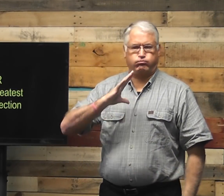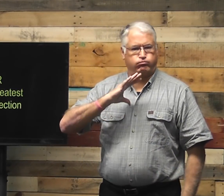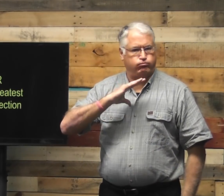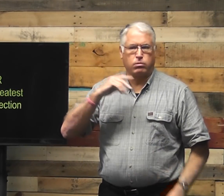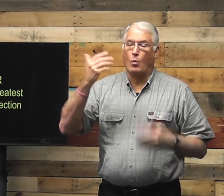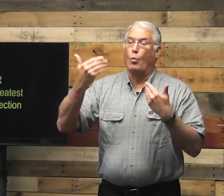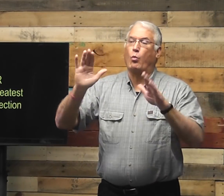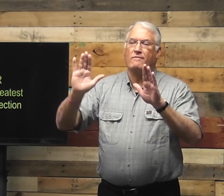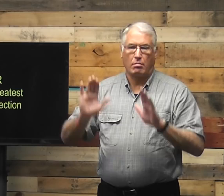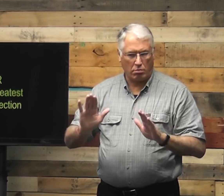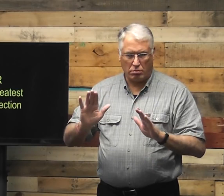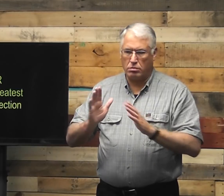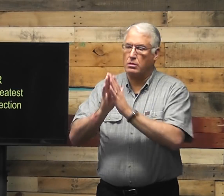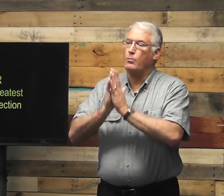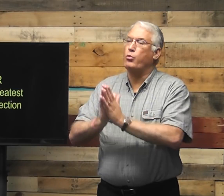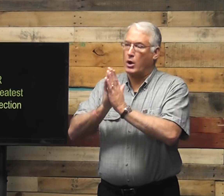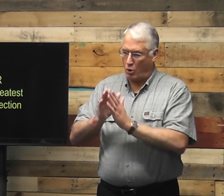outstanding benefits.